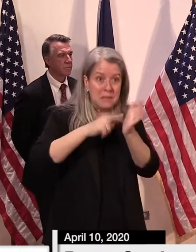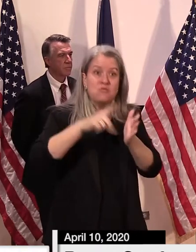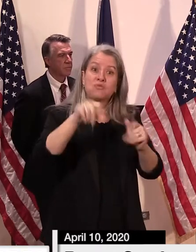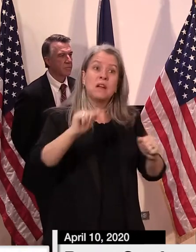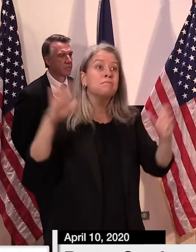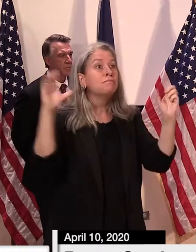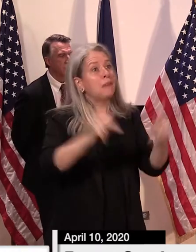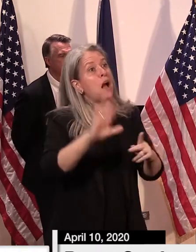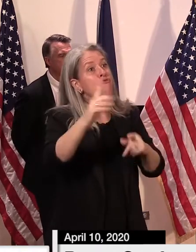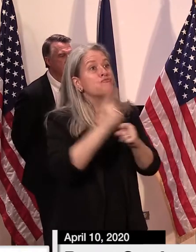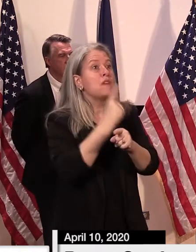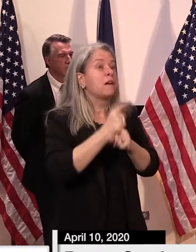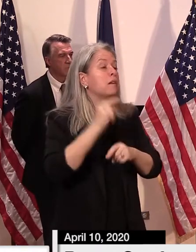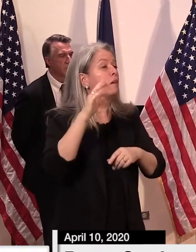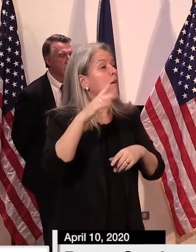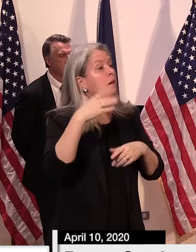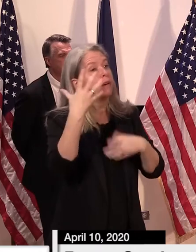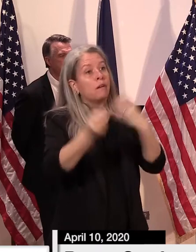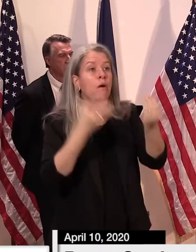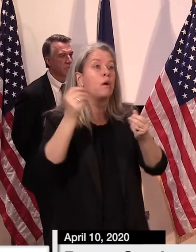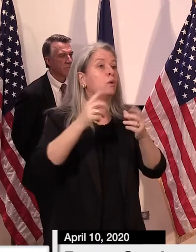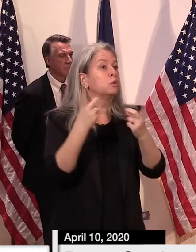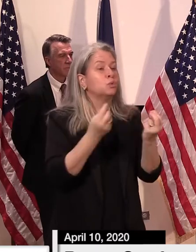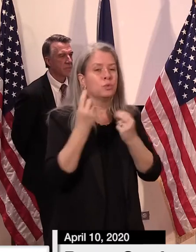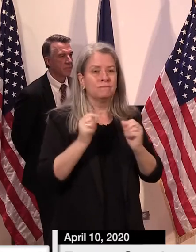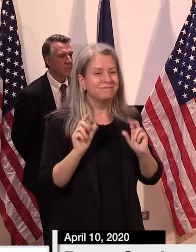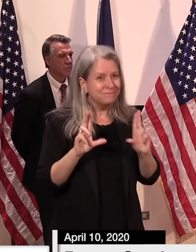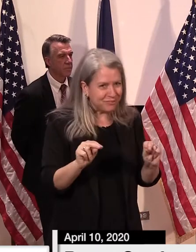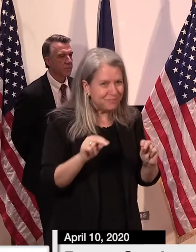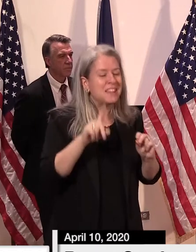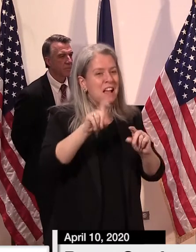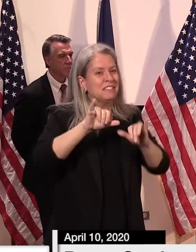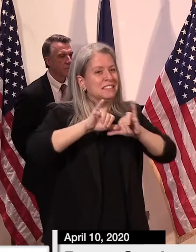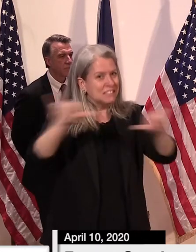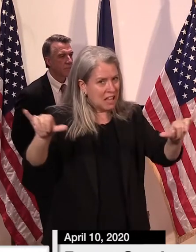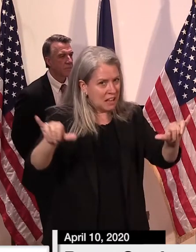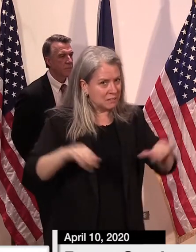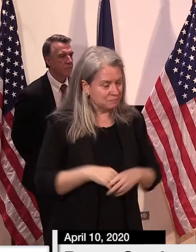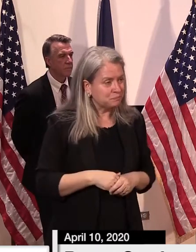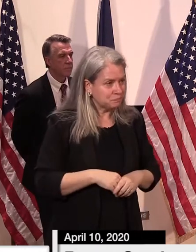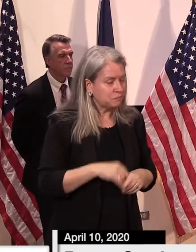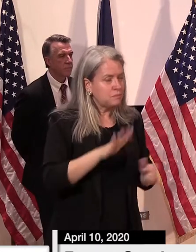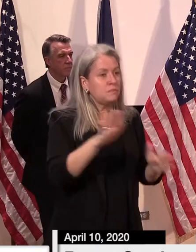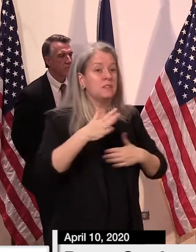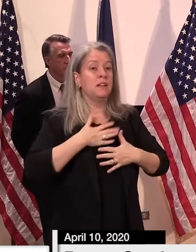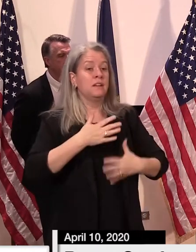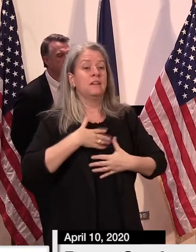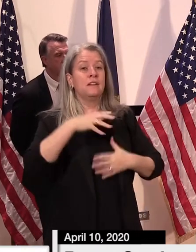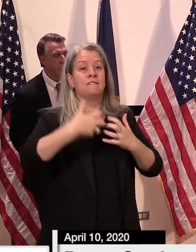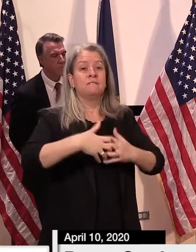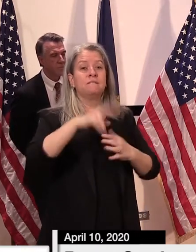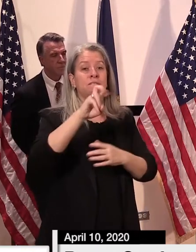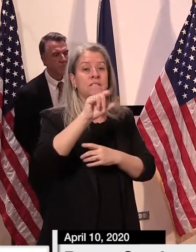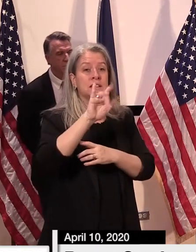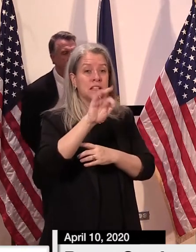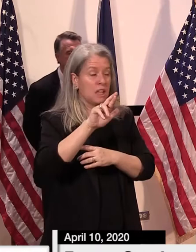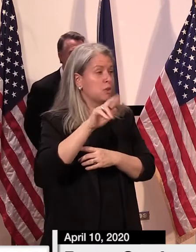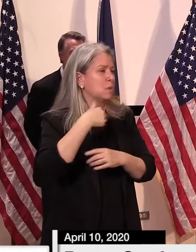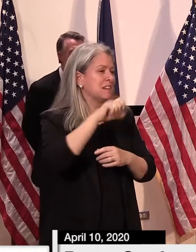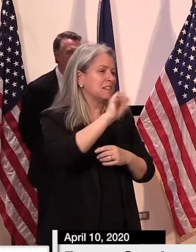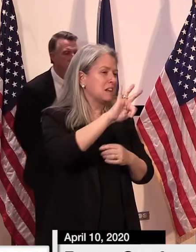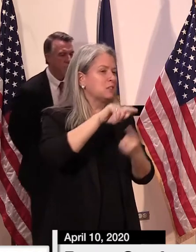social distancing efforts. Slide 10 indicates that our peak ventilator need is trending between 19 and 52